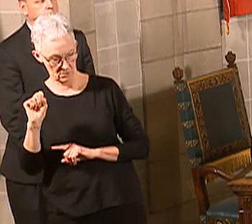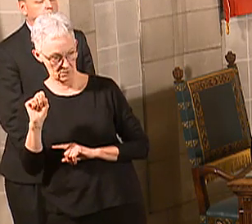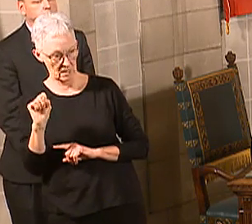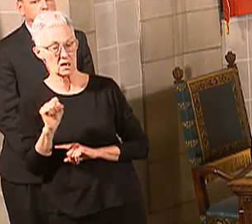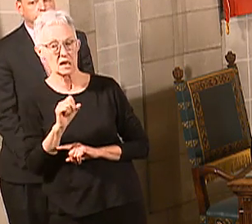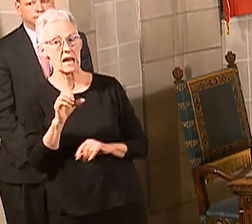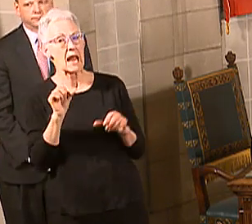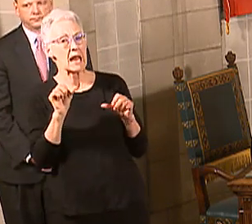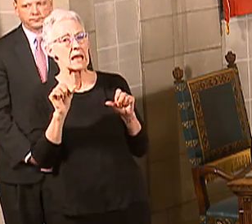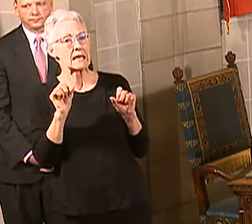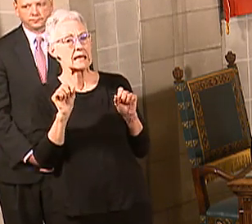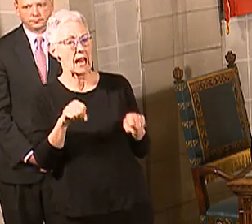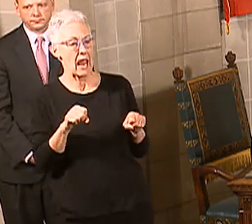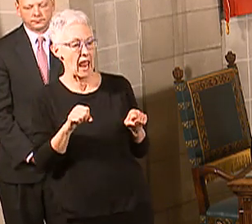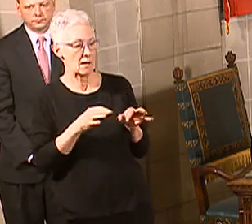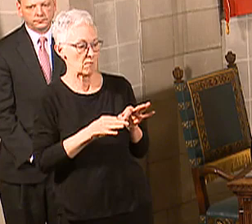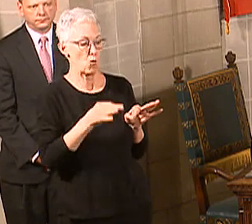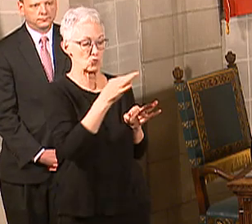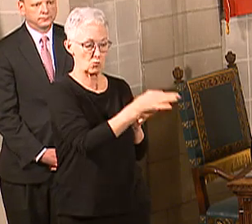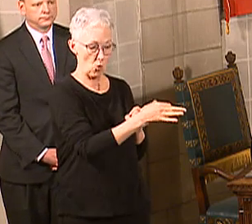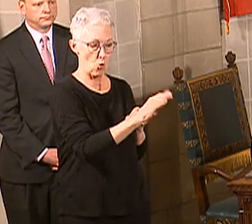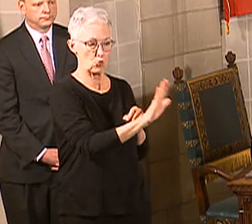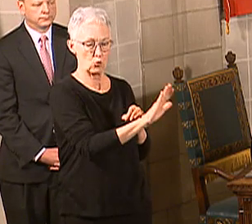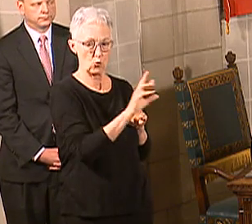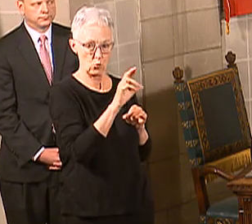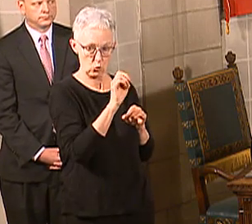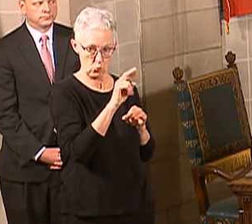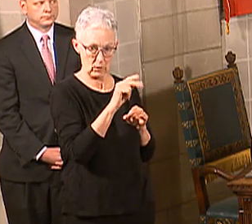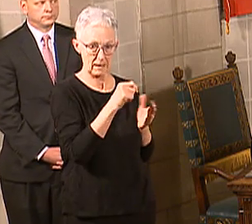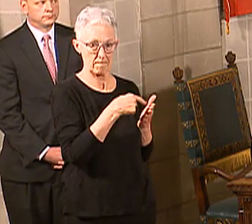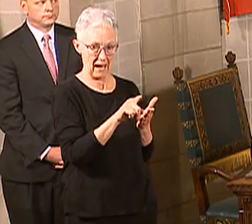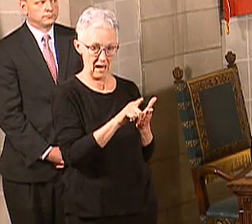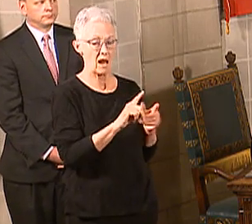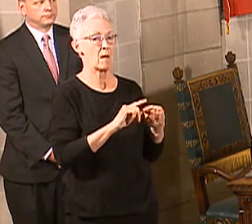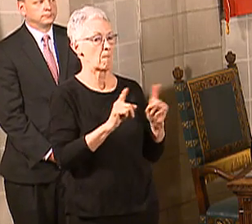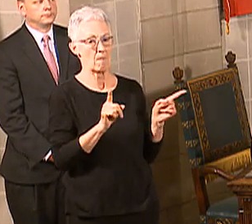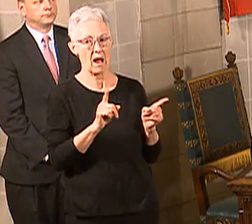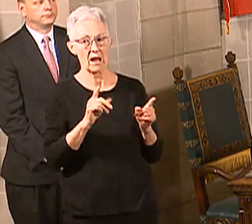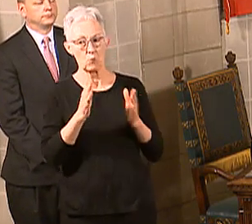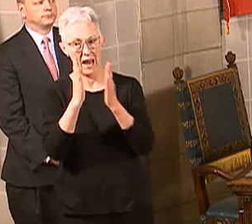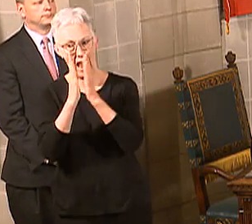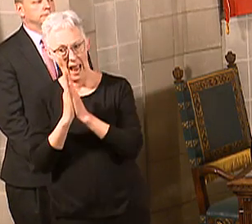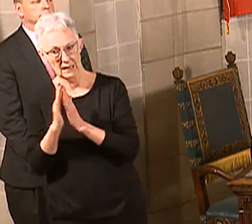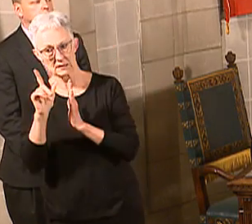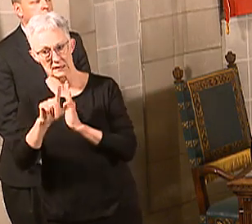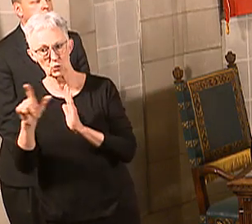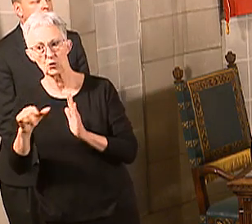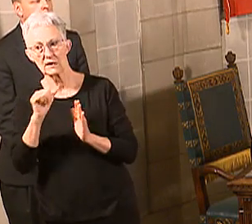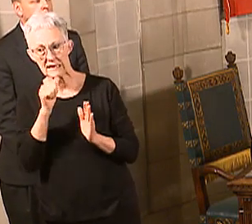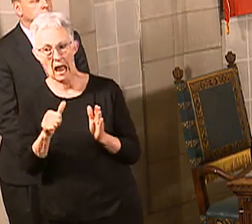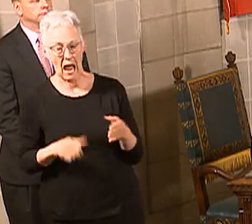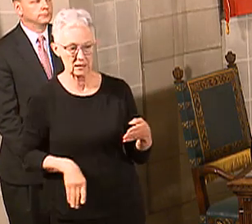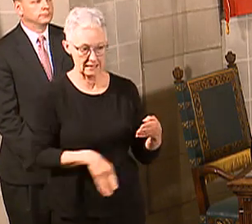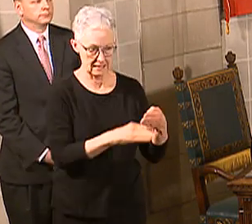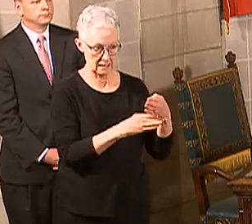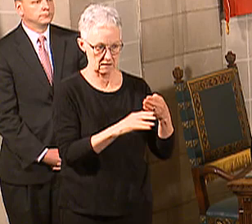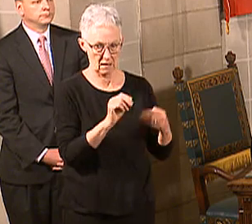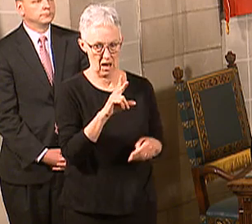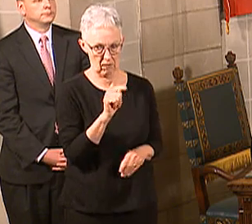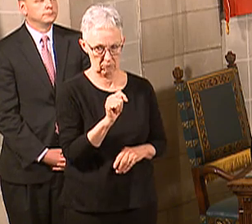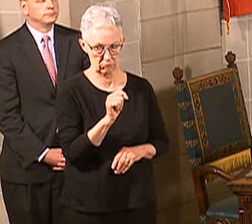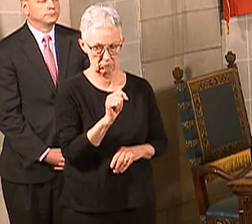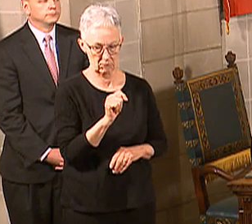your rent, but it will be a deferment during this emergency. For the landlords out there, yeah, what I'd recommend is work with your renters,